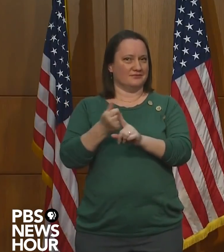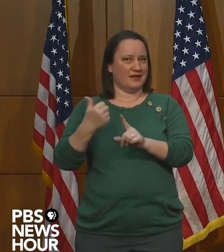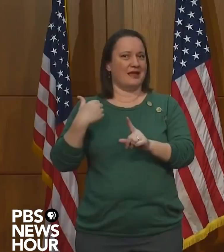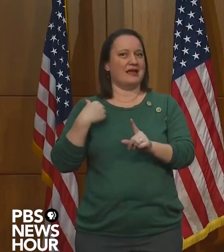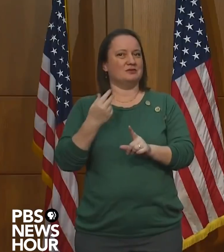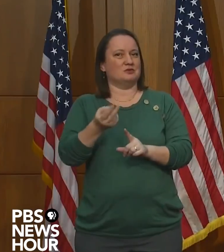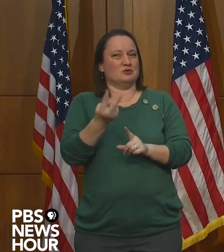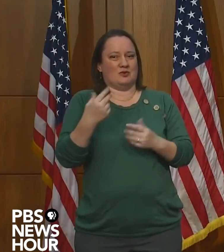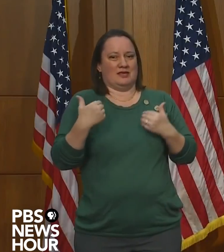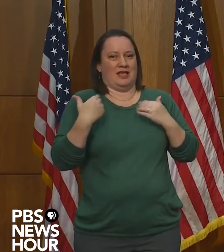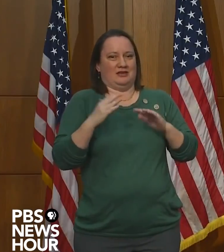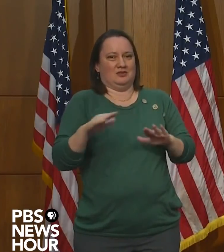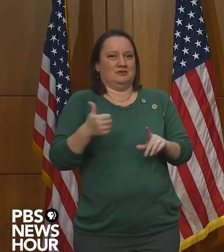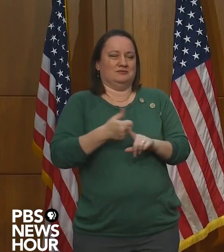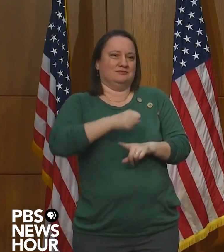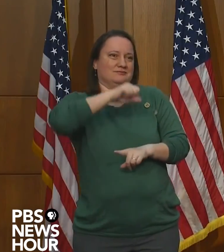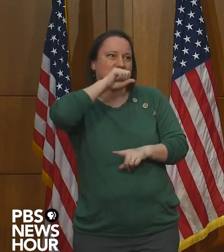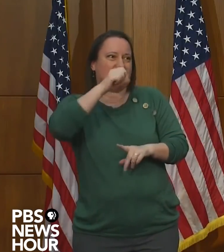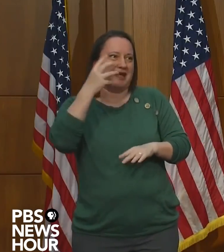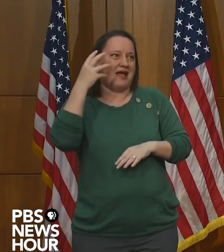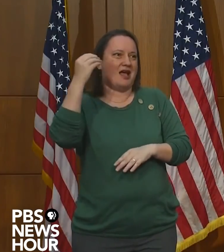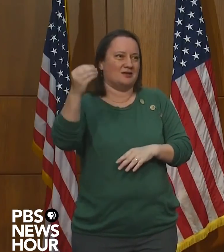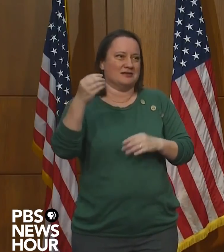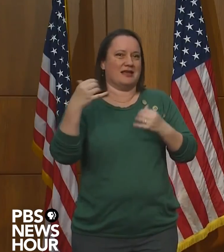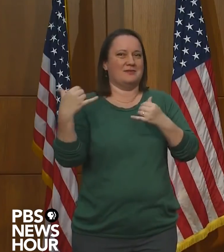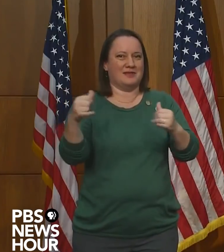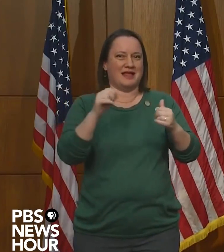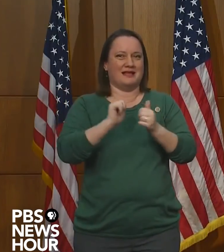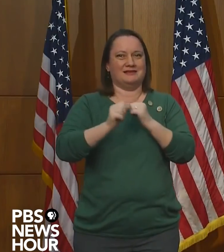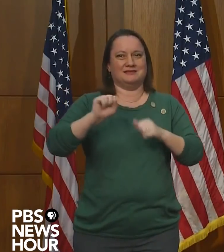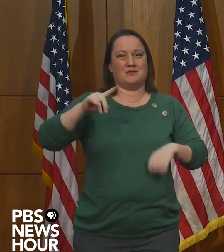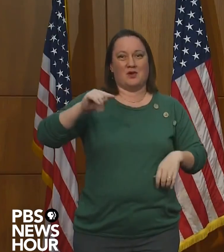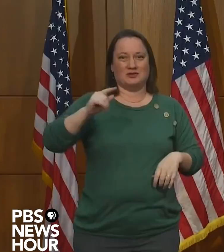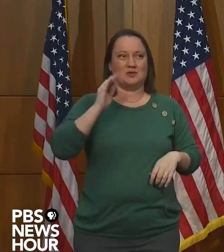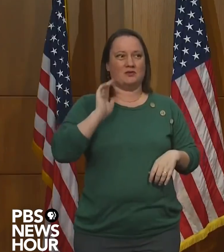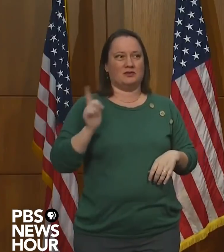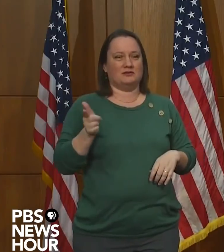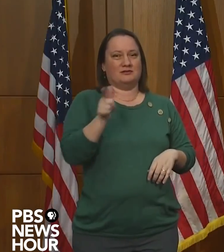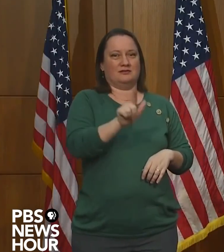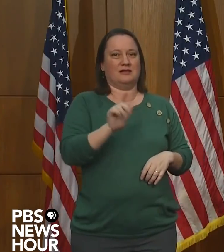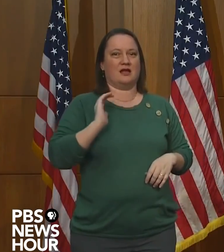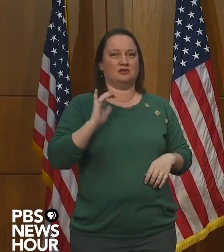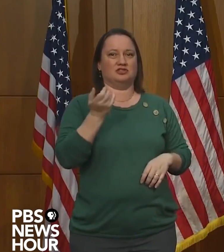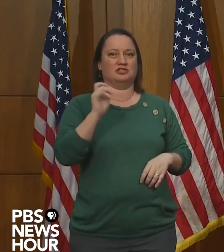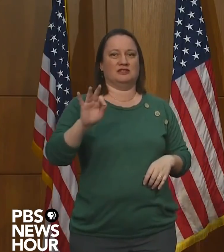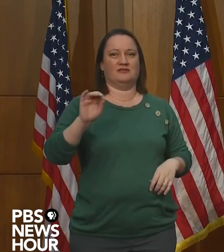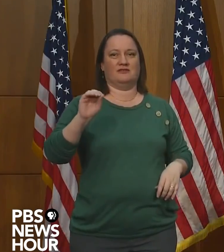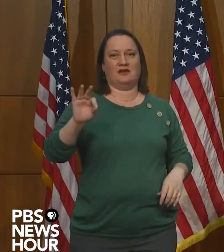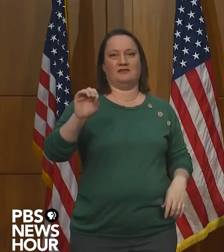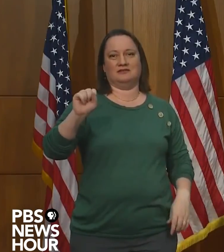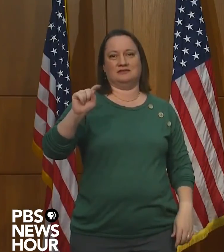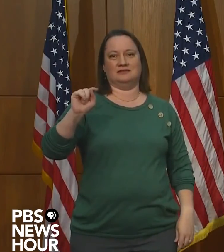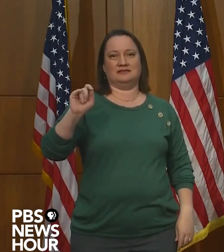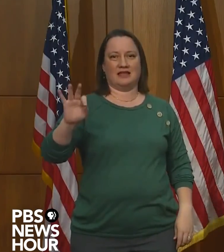children who love being outside and playing sports. So I'm going to yield to our chief of staff, Clark Mercer. Clark.